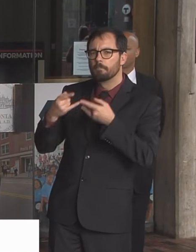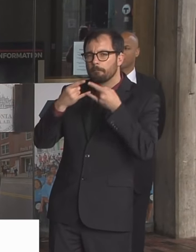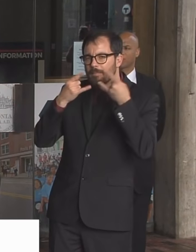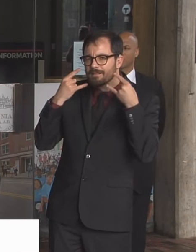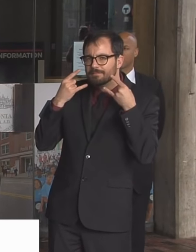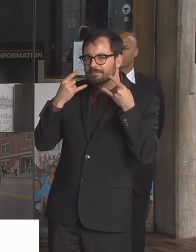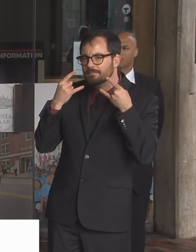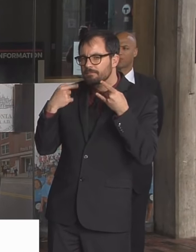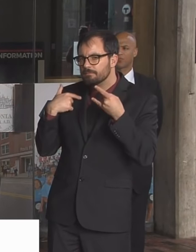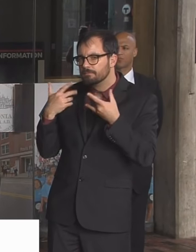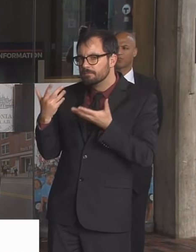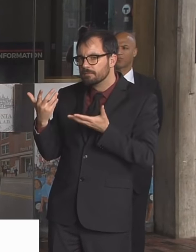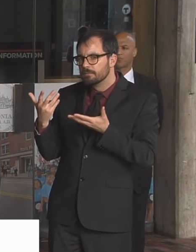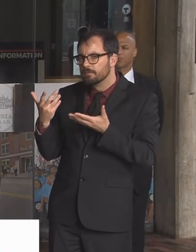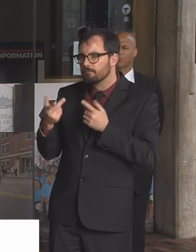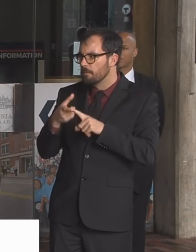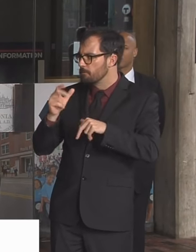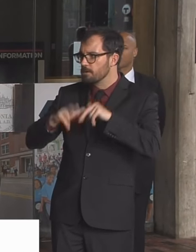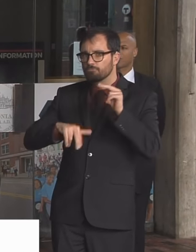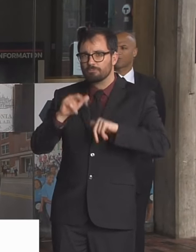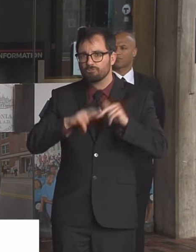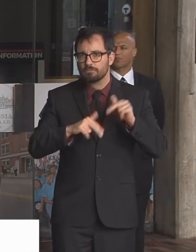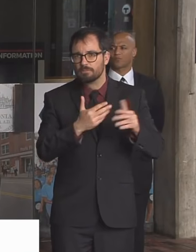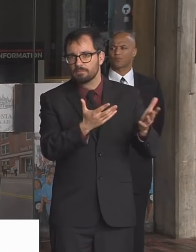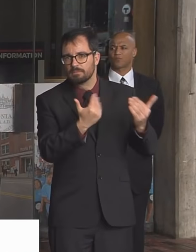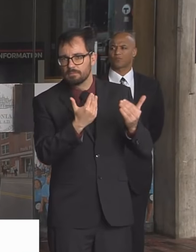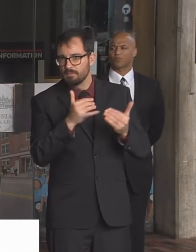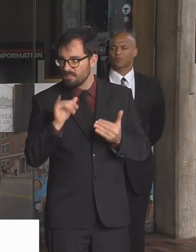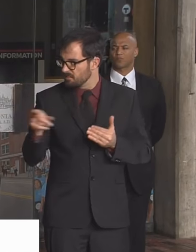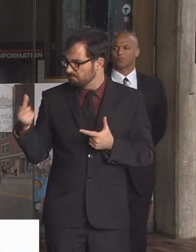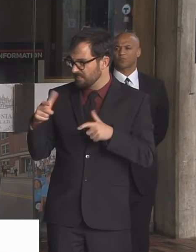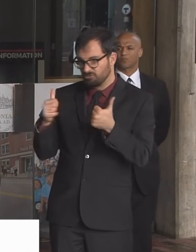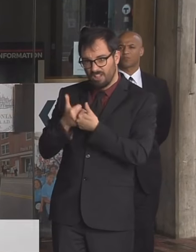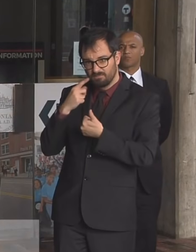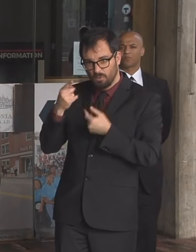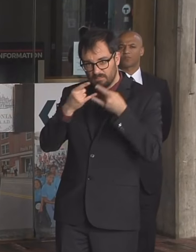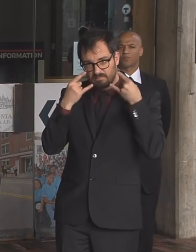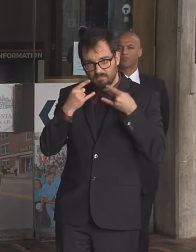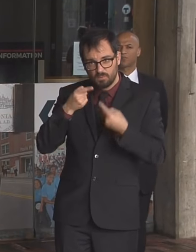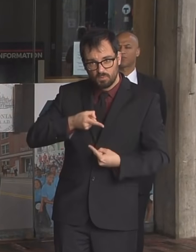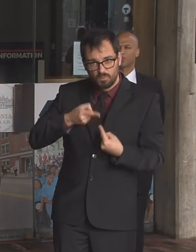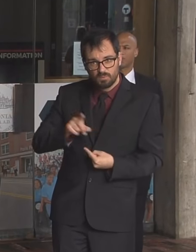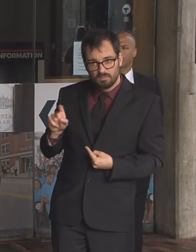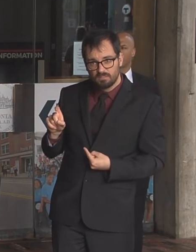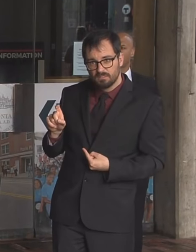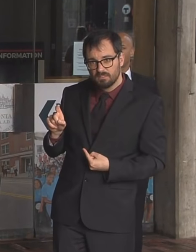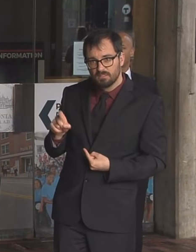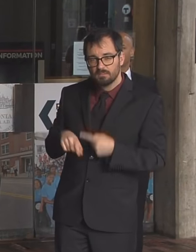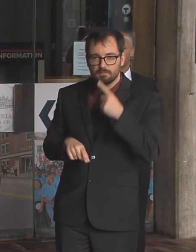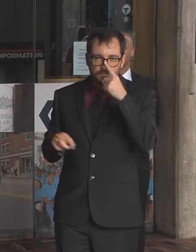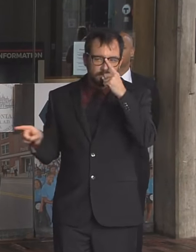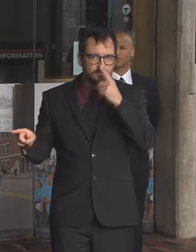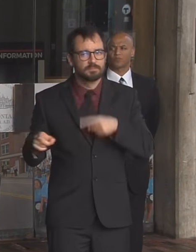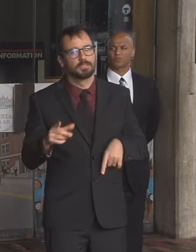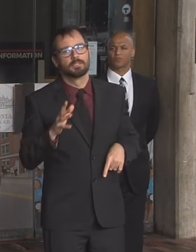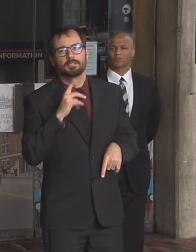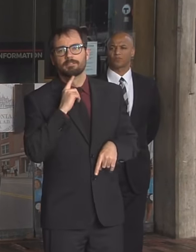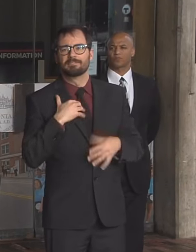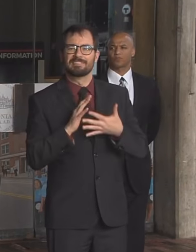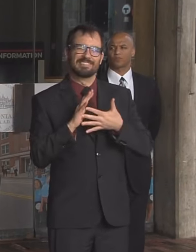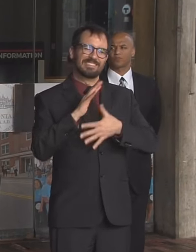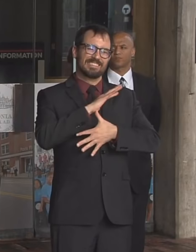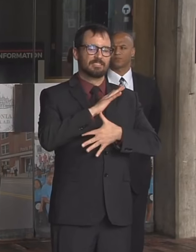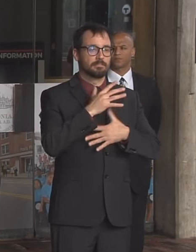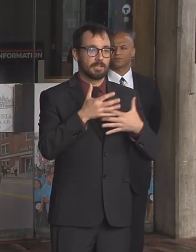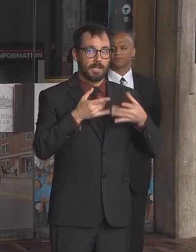think you can i can give you one biggest challenge for the day i think in the different industries that we have there's different challenges i think in our medical industry it's making sure they